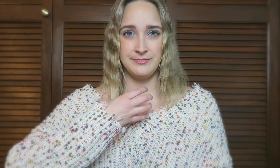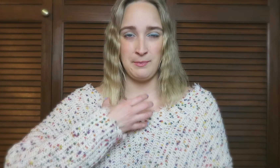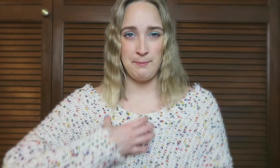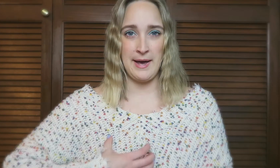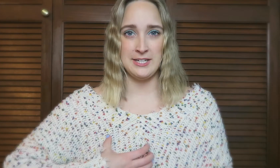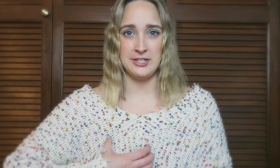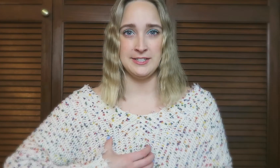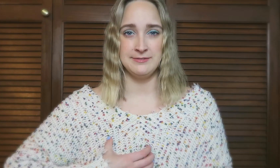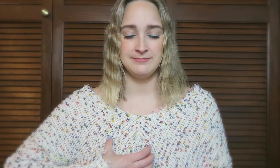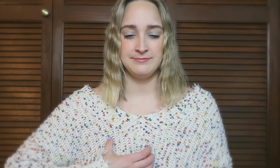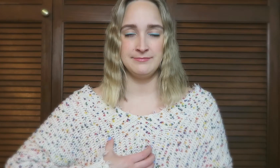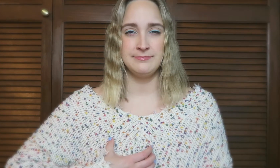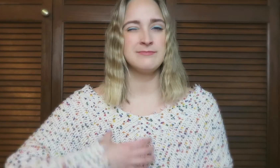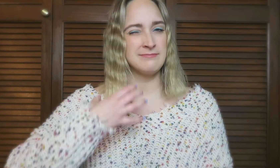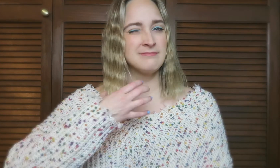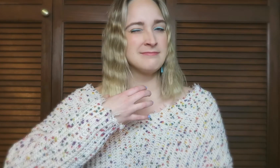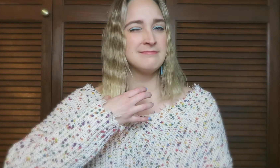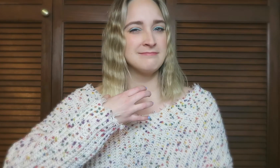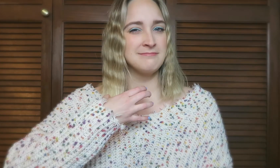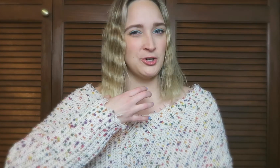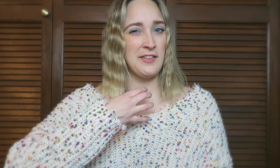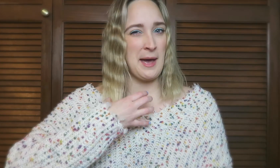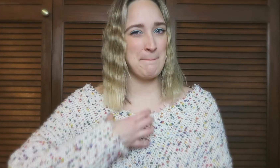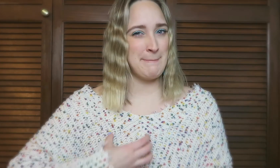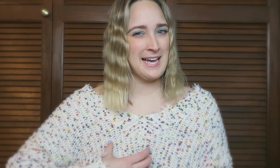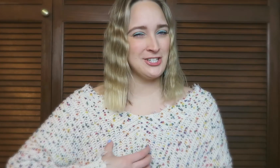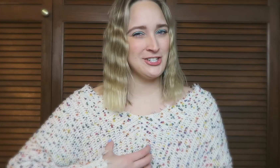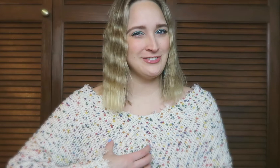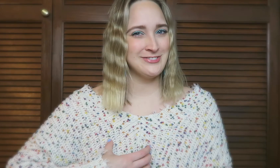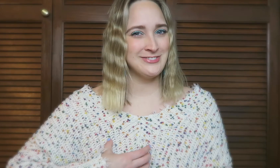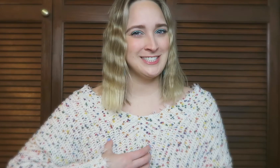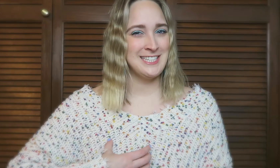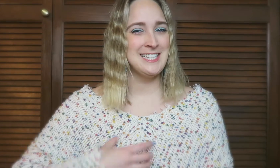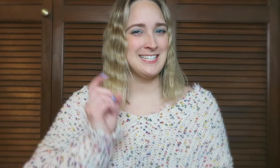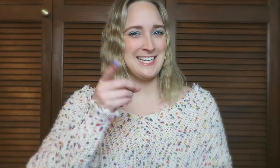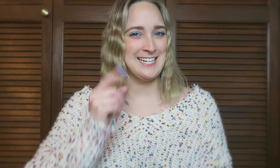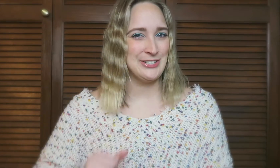Passion. You got that passion? Cause I do.